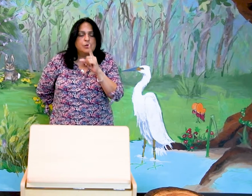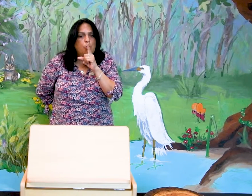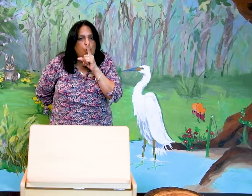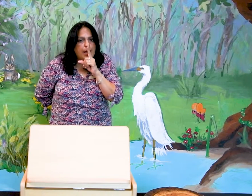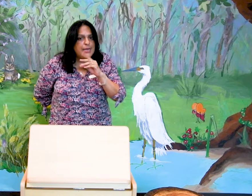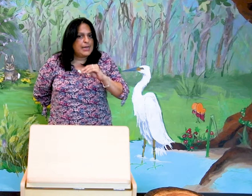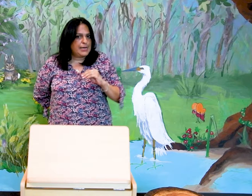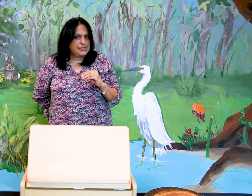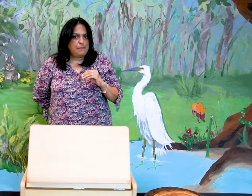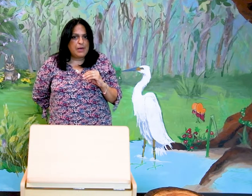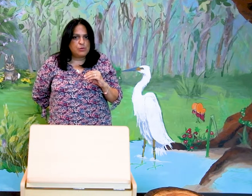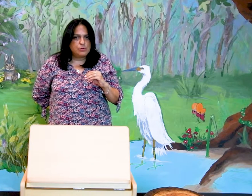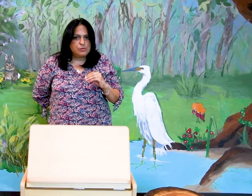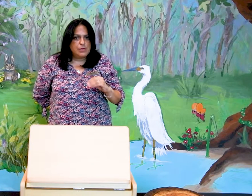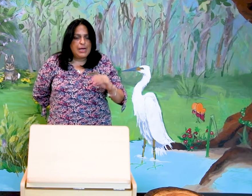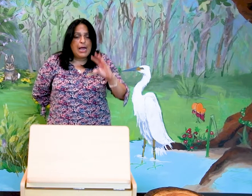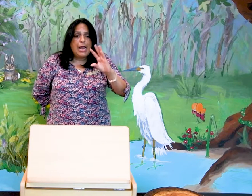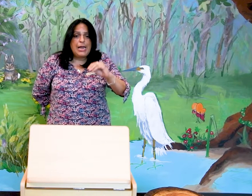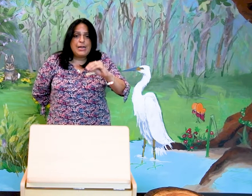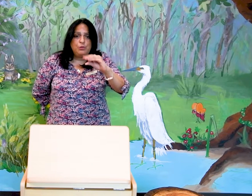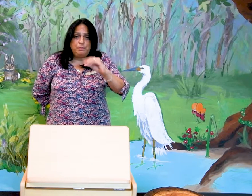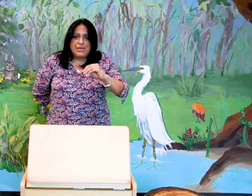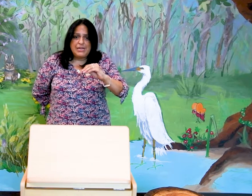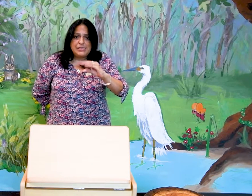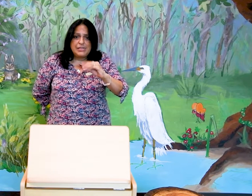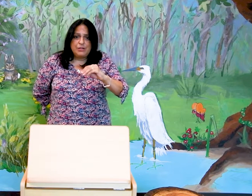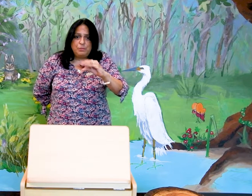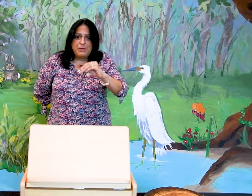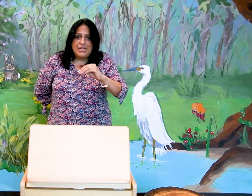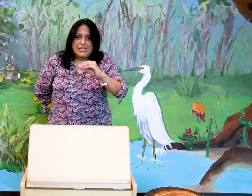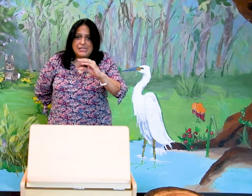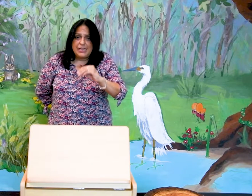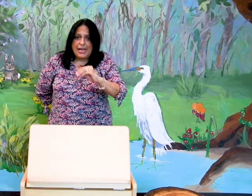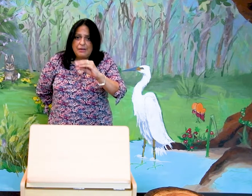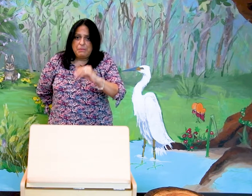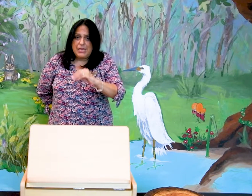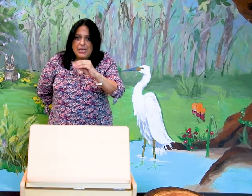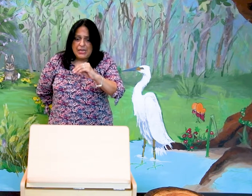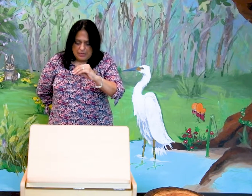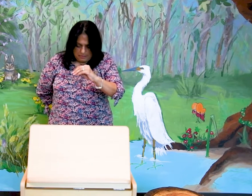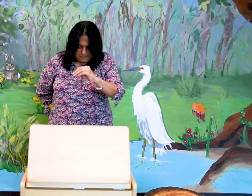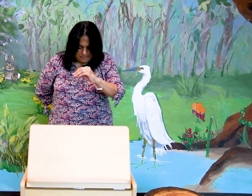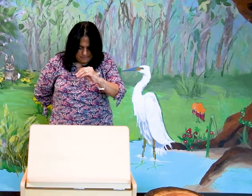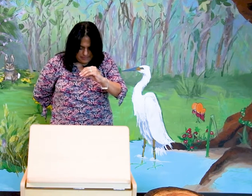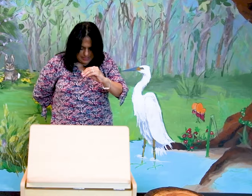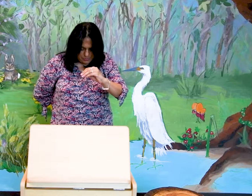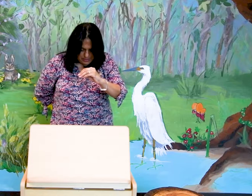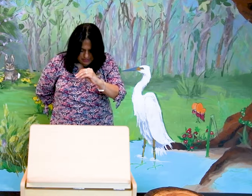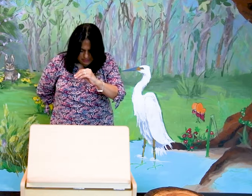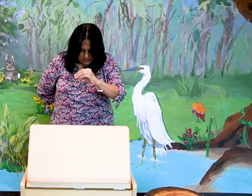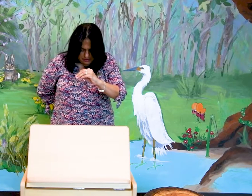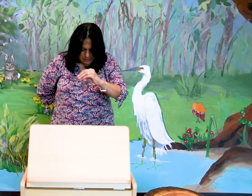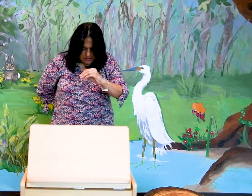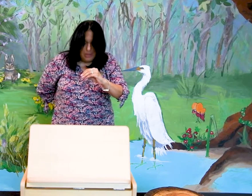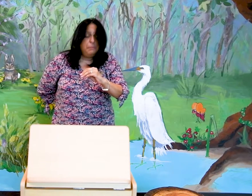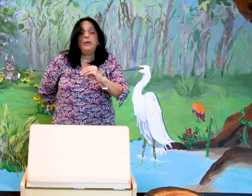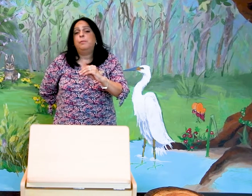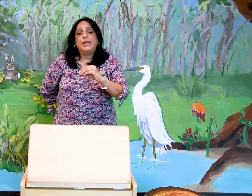quiet as a mouse. Little piggies, little piggies, let me in. That's right. But nobody